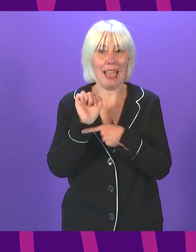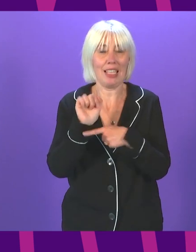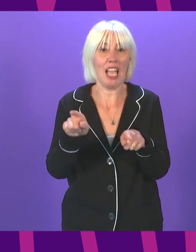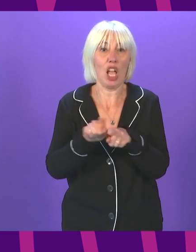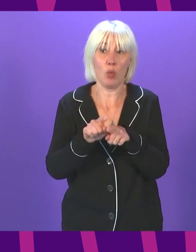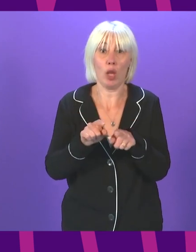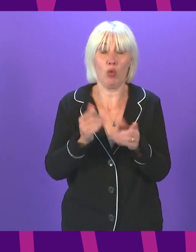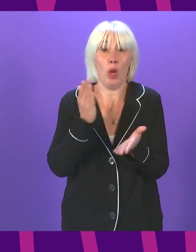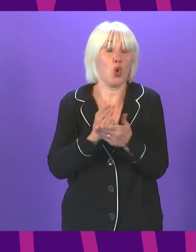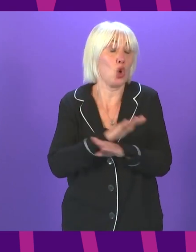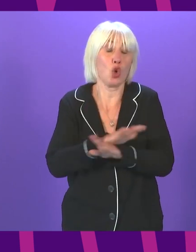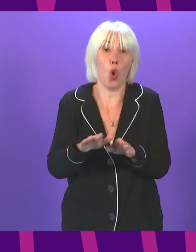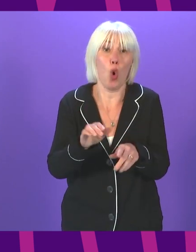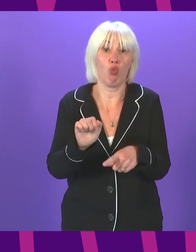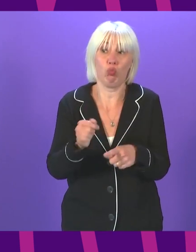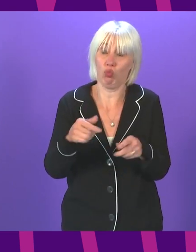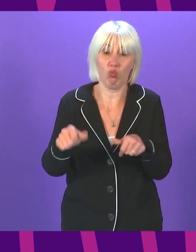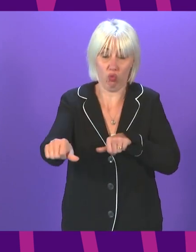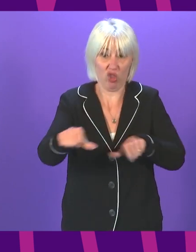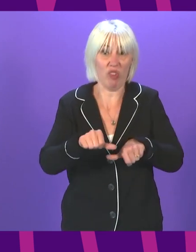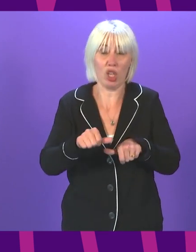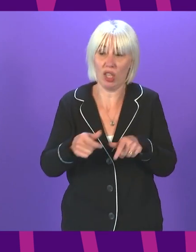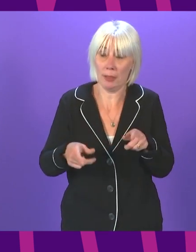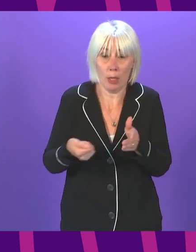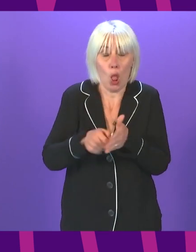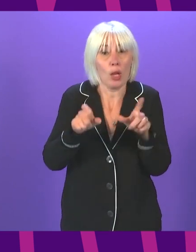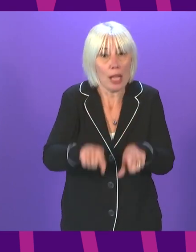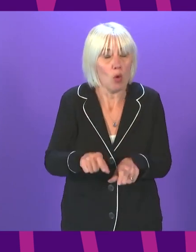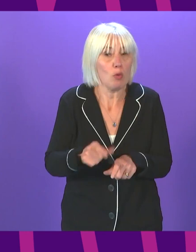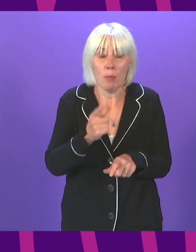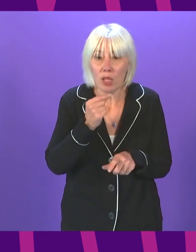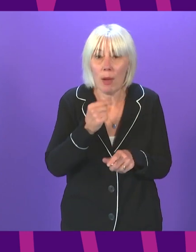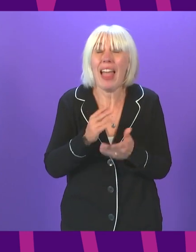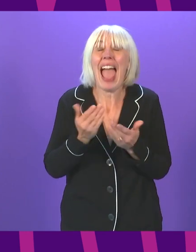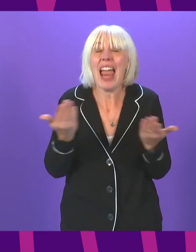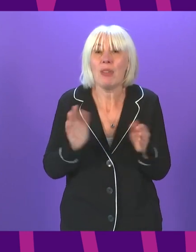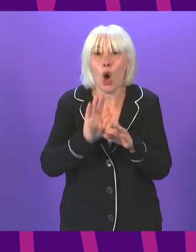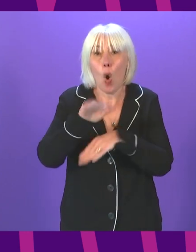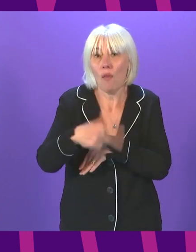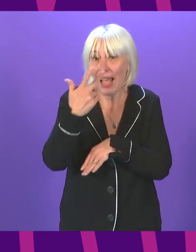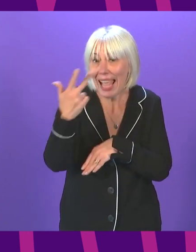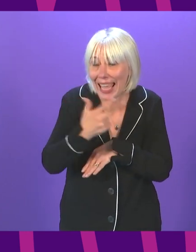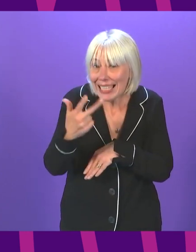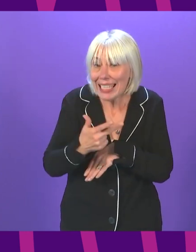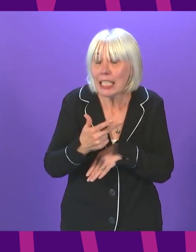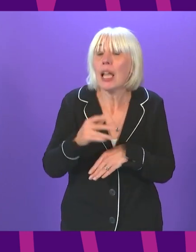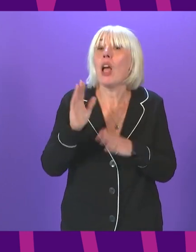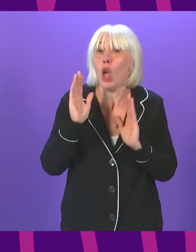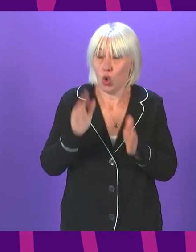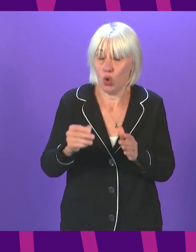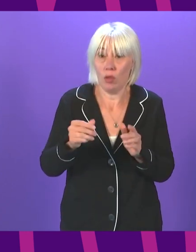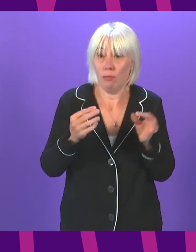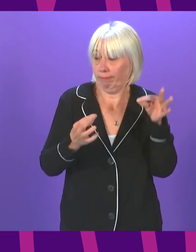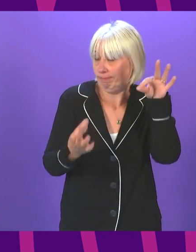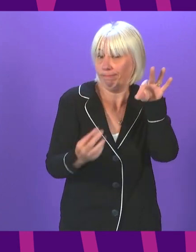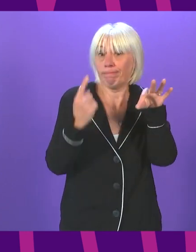restrictions being necessary, those over 18 who are eligible for vaccination should be required to show that they have received both doses before